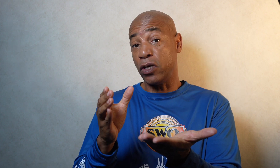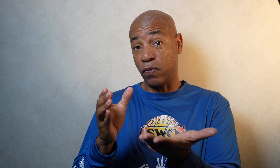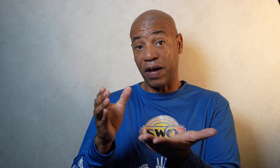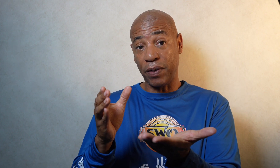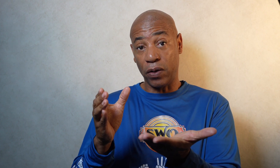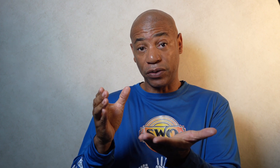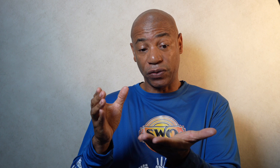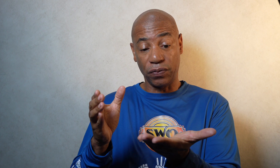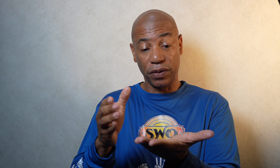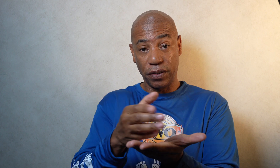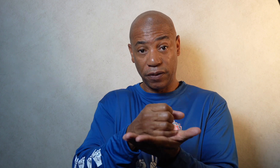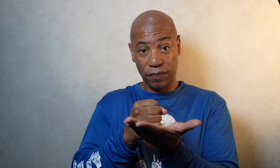you're grabbing on to.